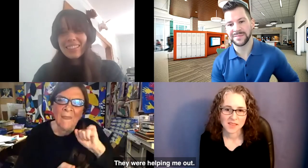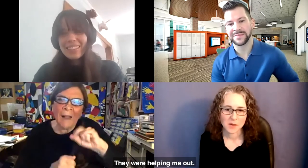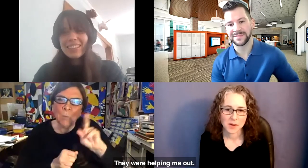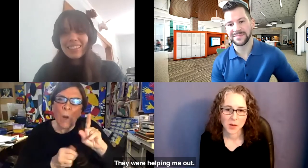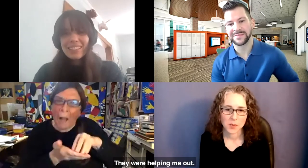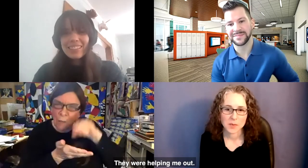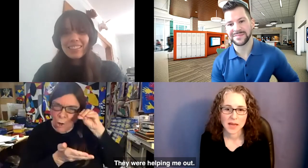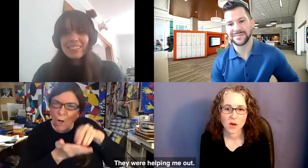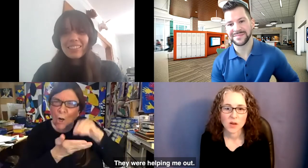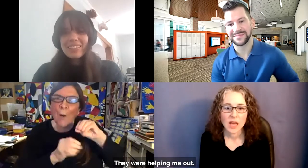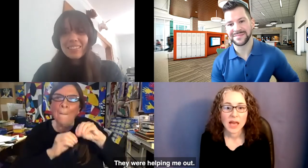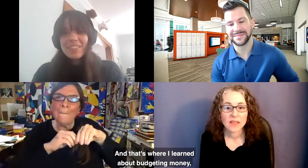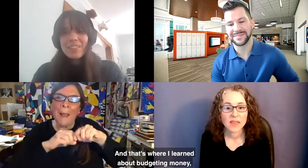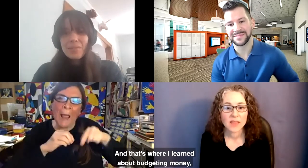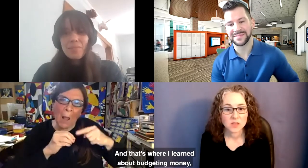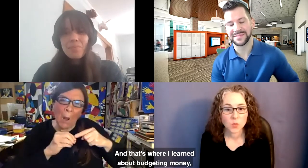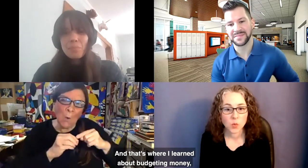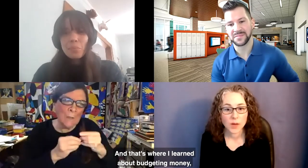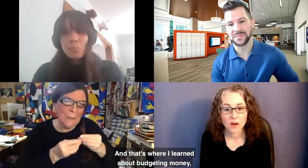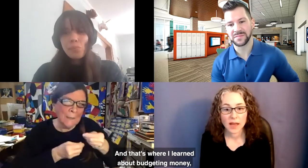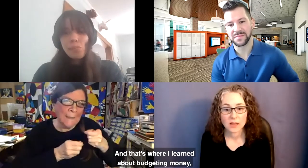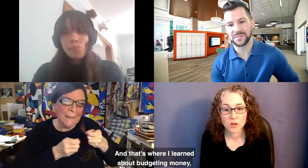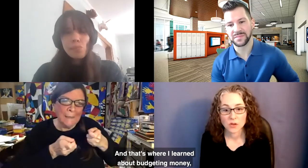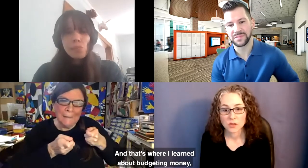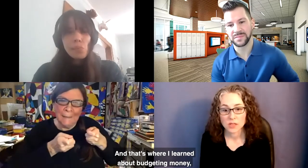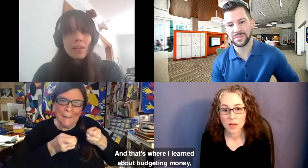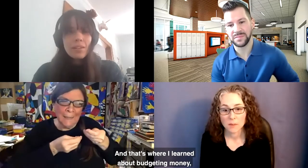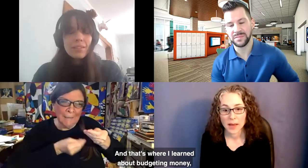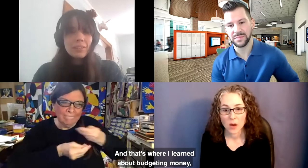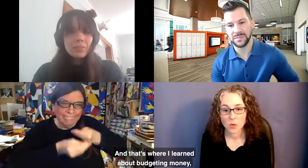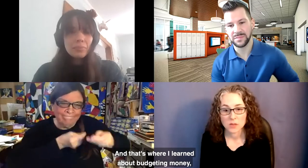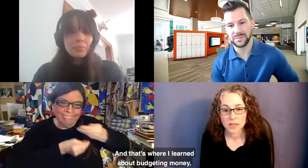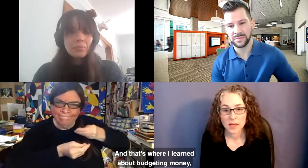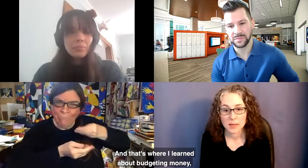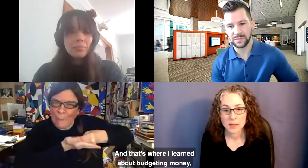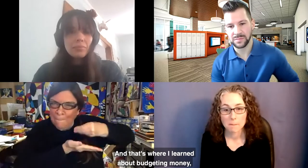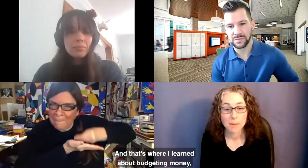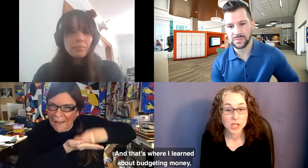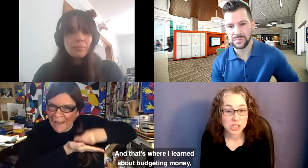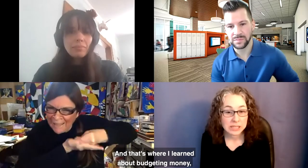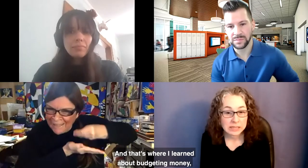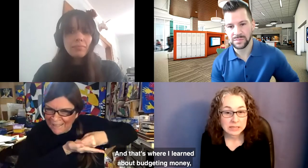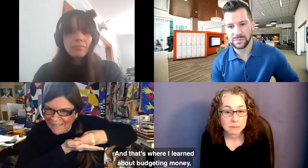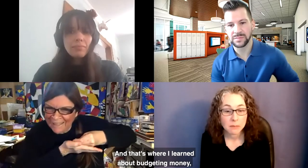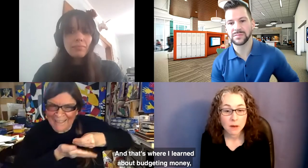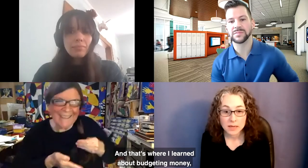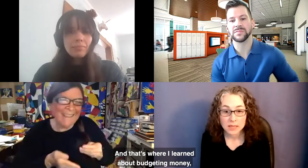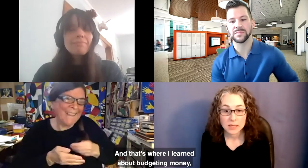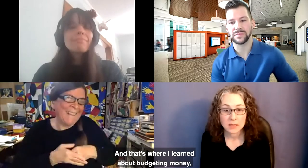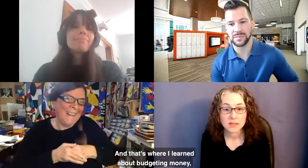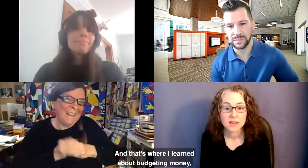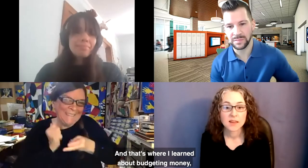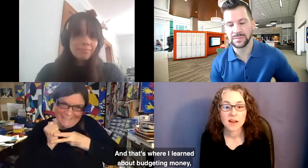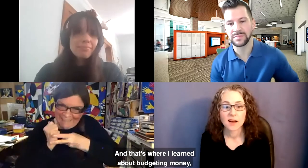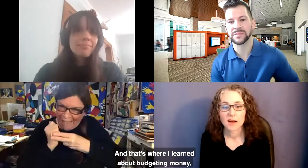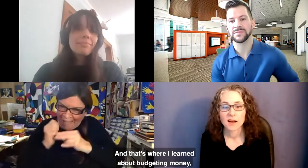They were helping me out. And that's where I learned about budgeting money,